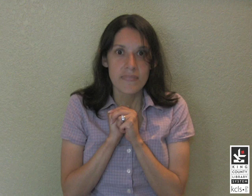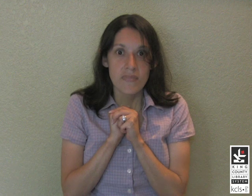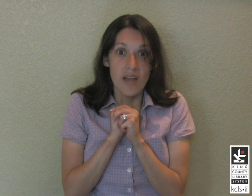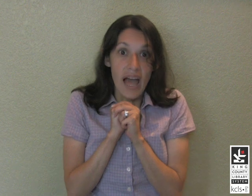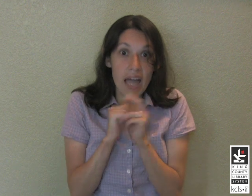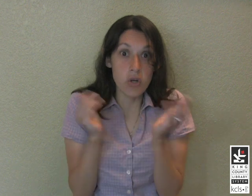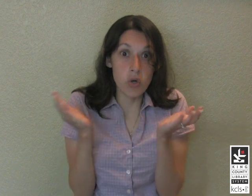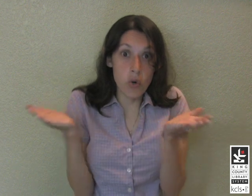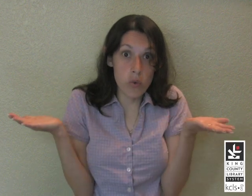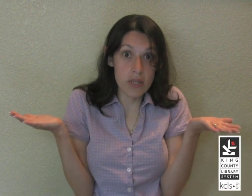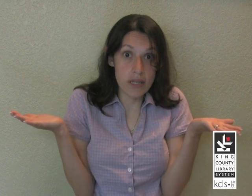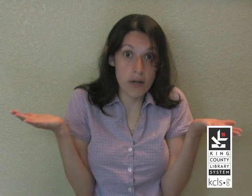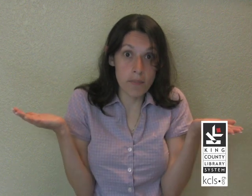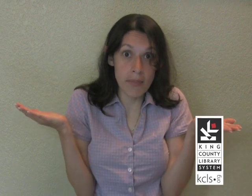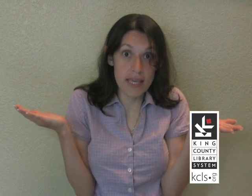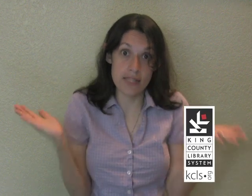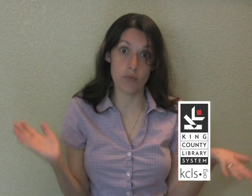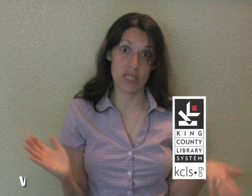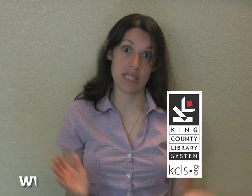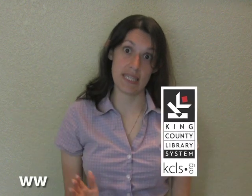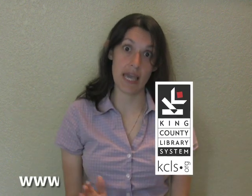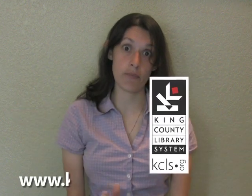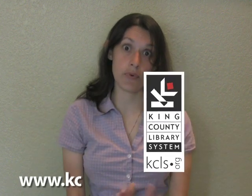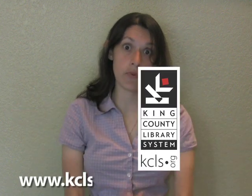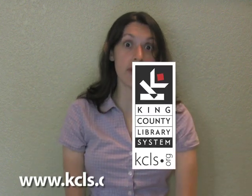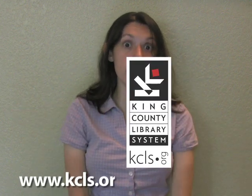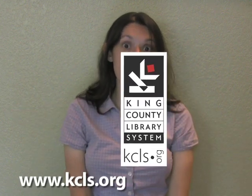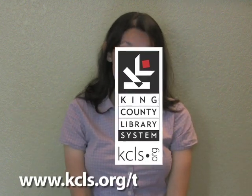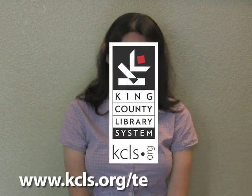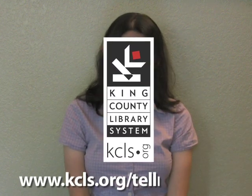And only two little mice went scampering back.